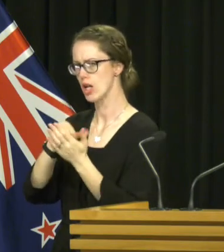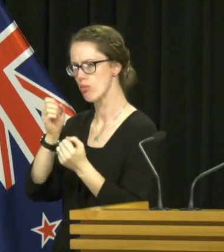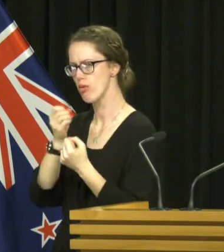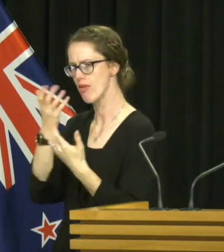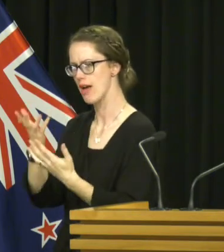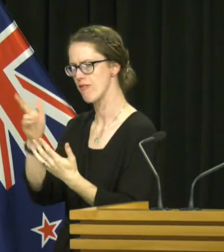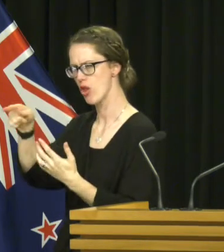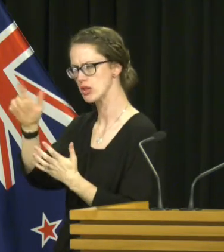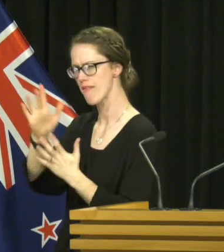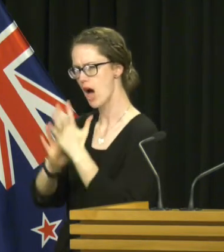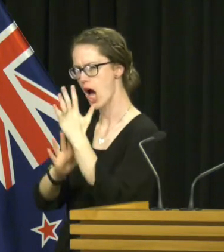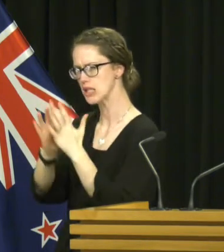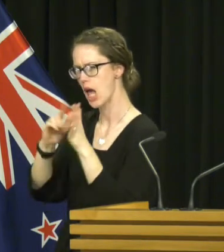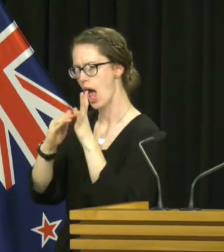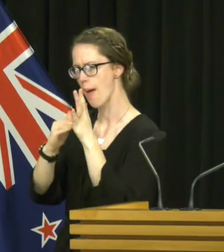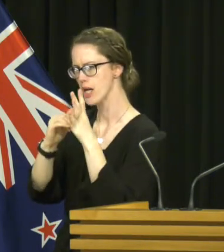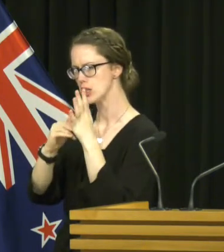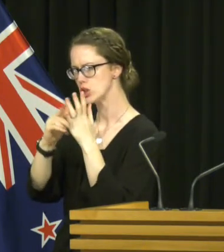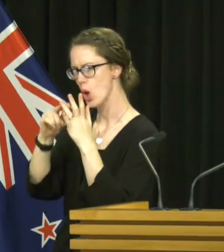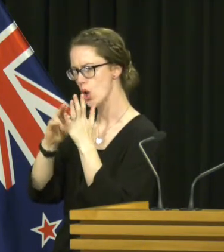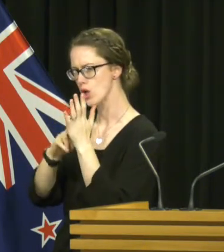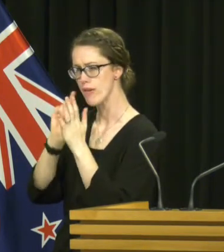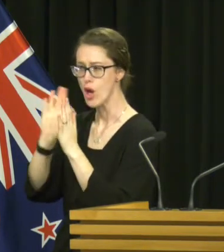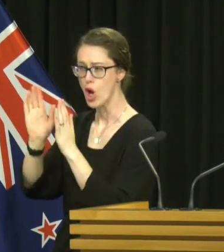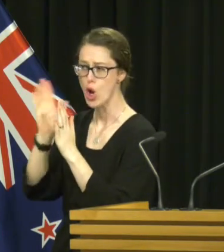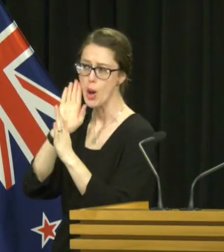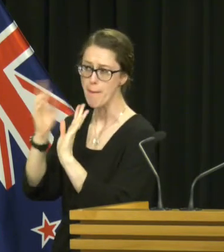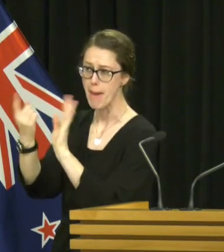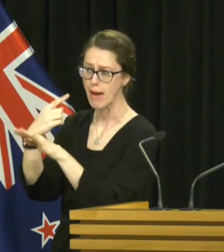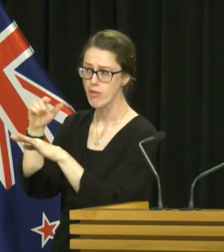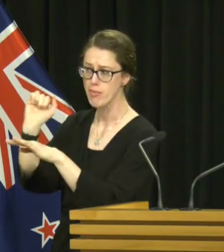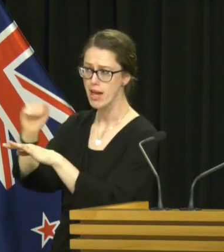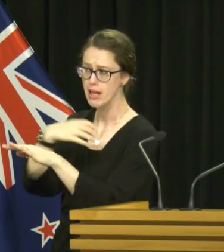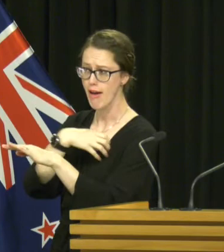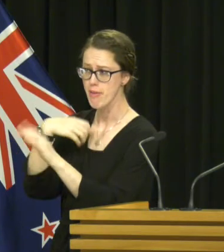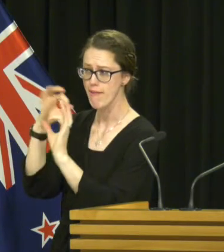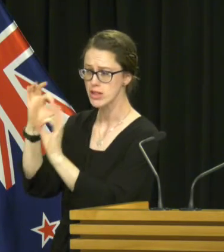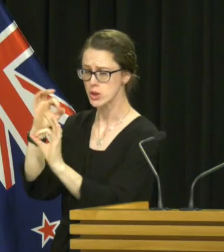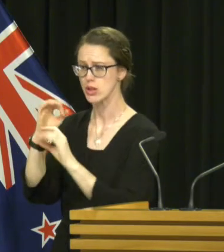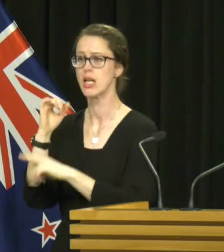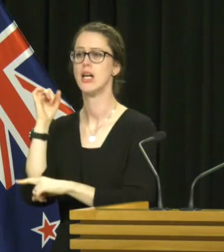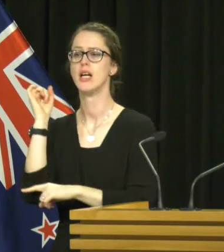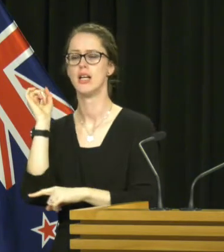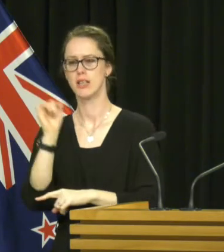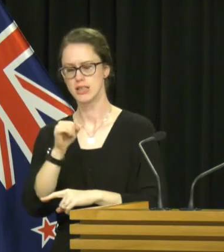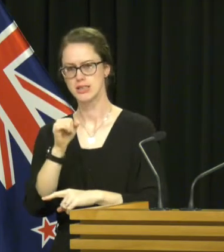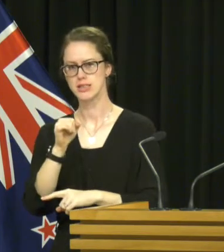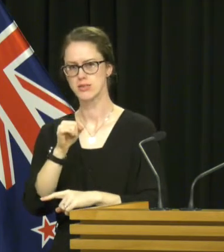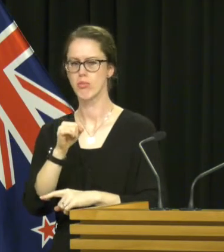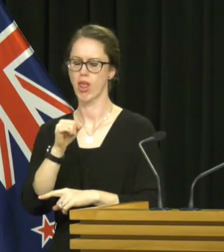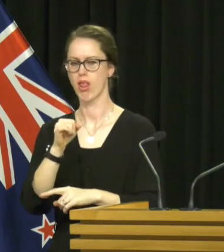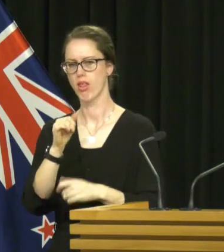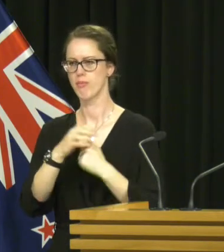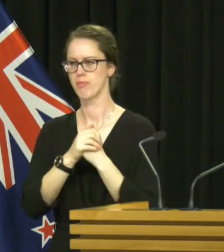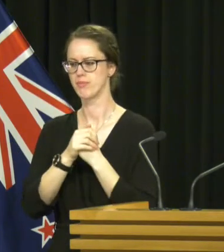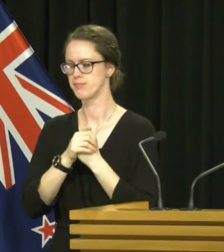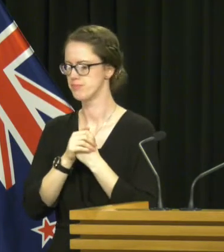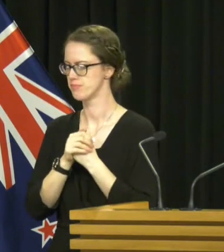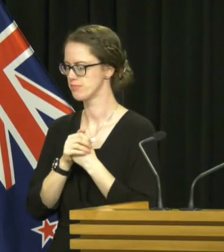around the fires in the Amazon. Have you heard back from the Brazilian government or their officials? Yes, well, in the sense that